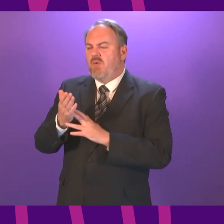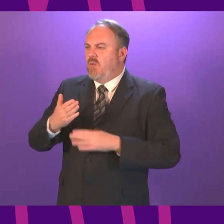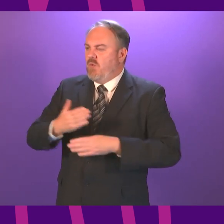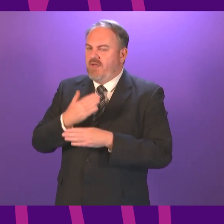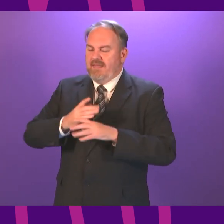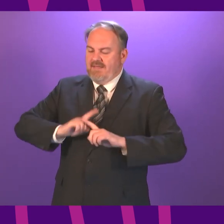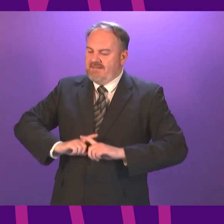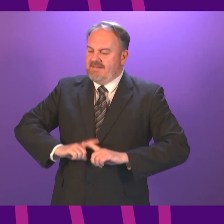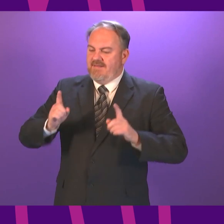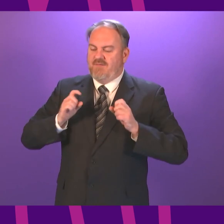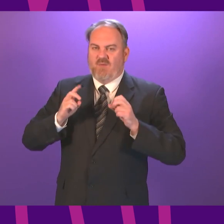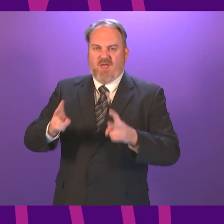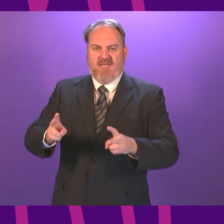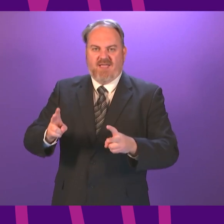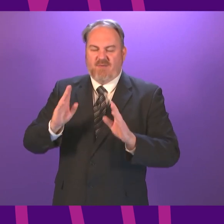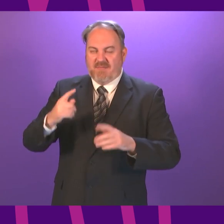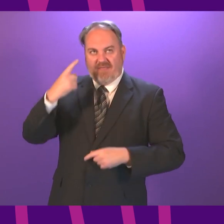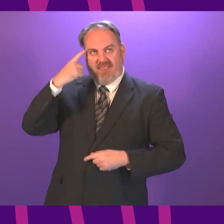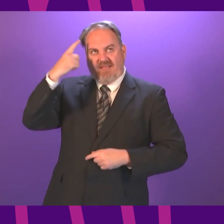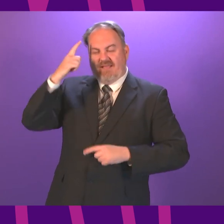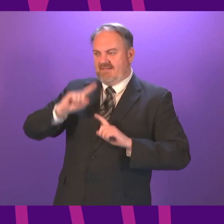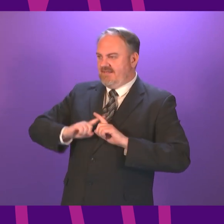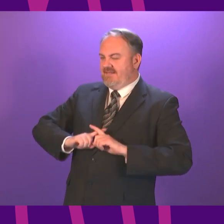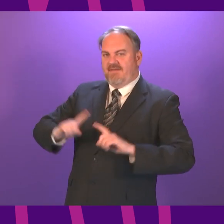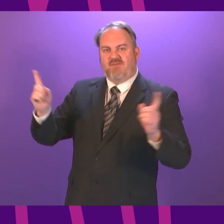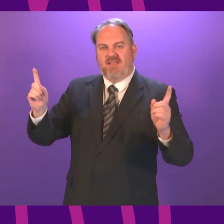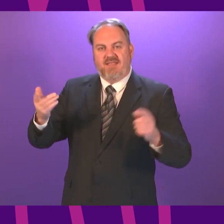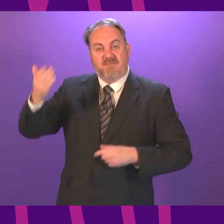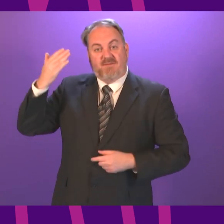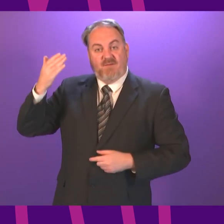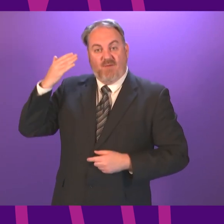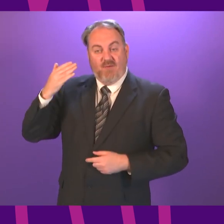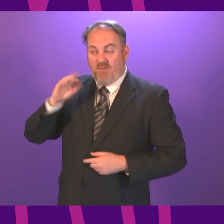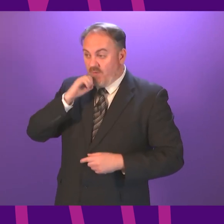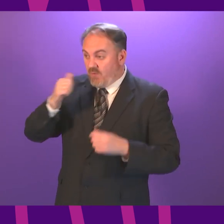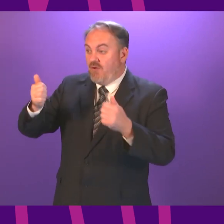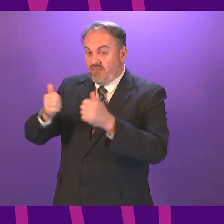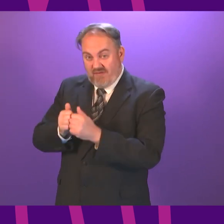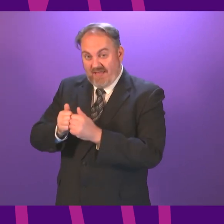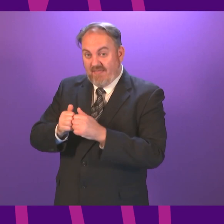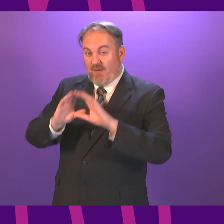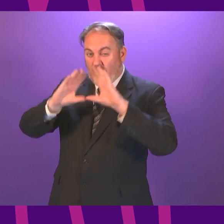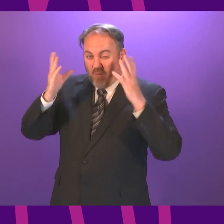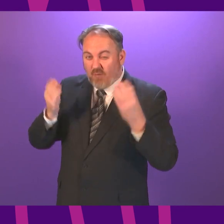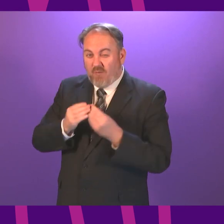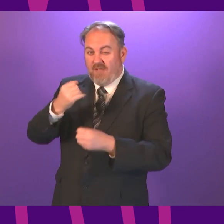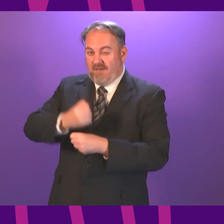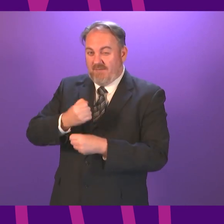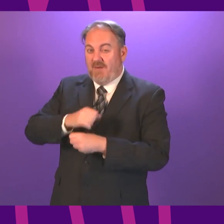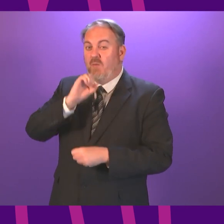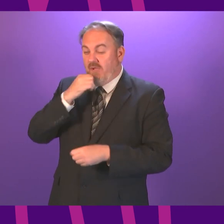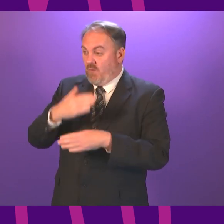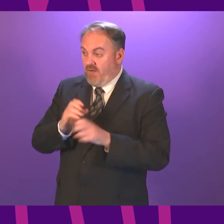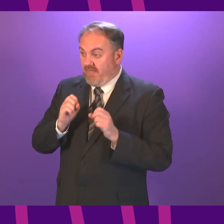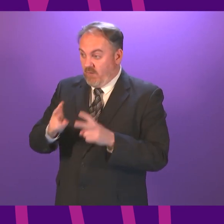and taking ever bolder action? And will she integrate this objective across all levels of government decision-making? First